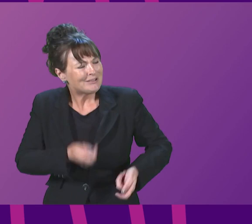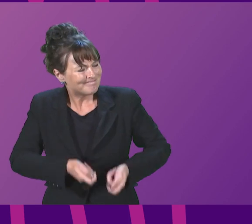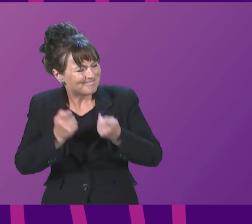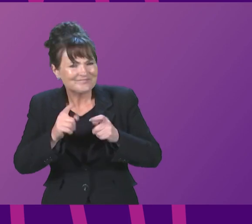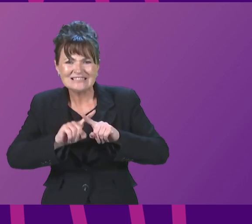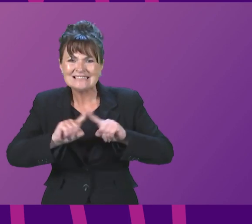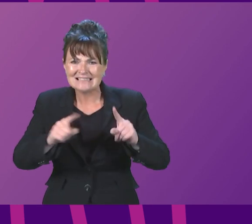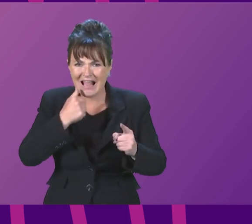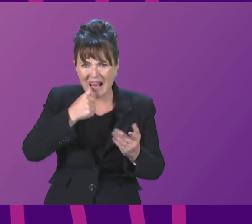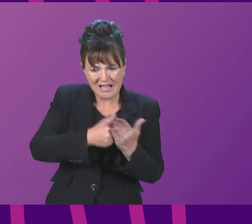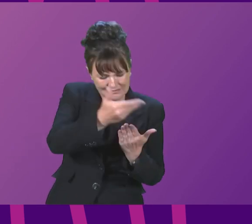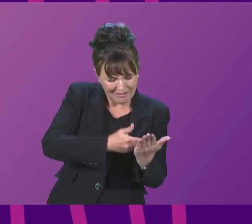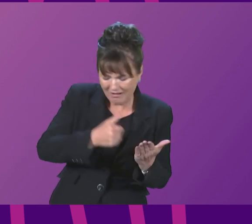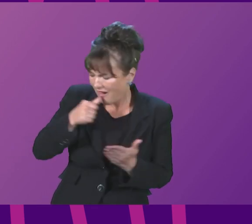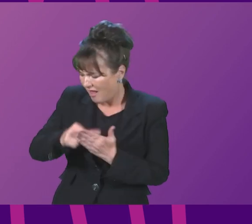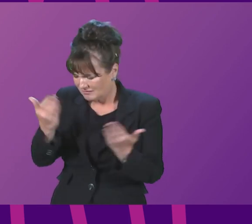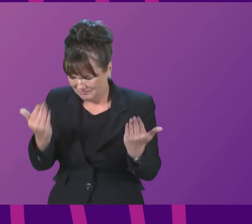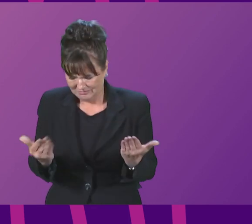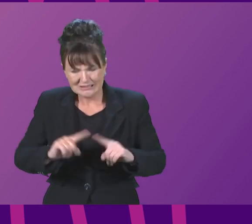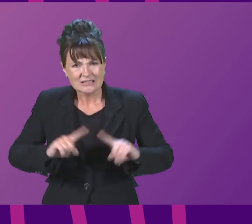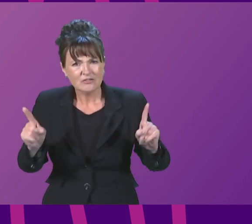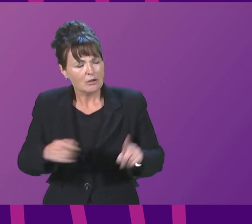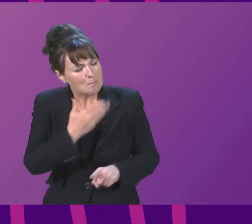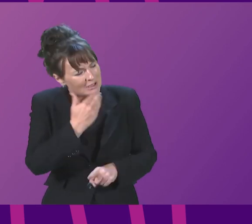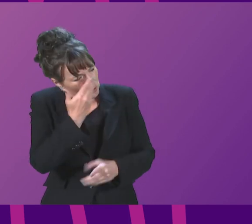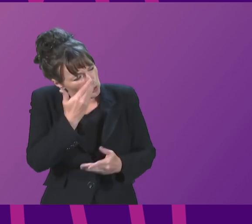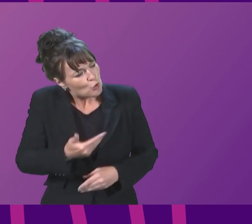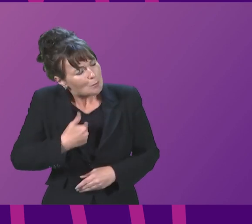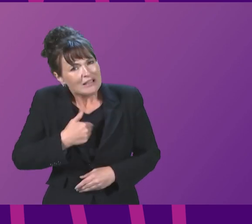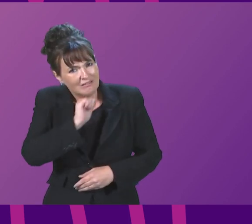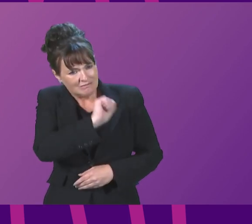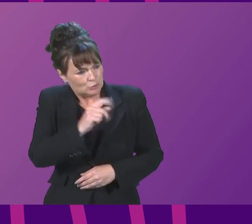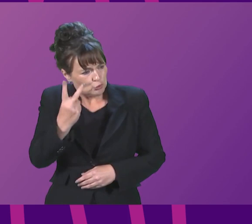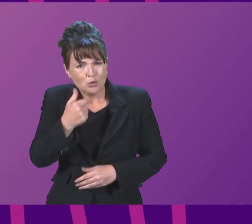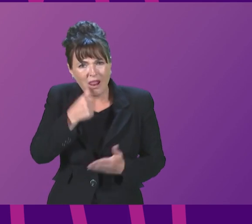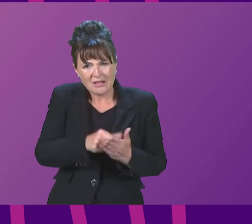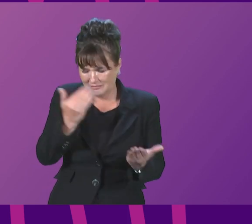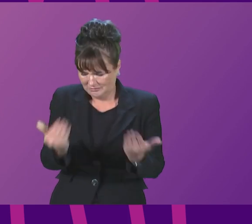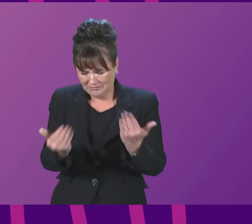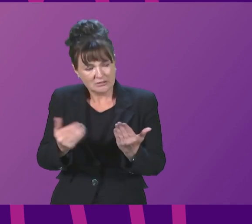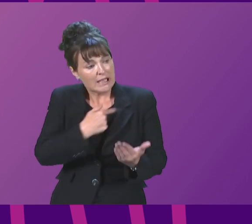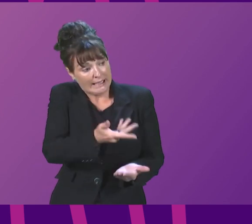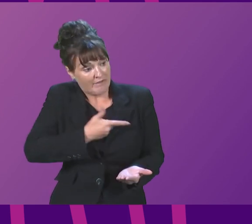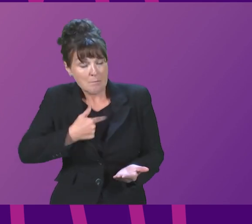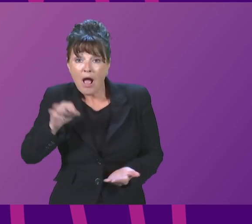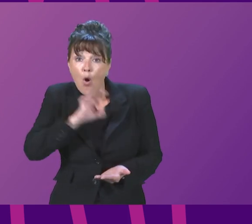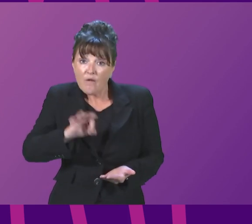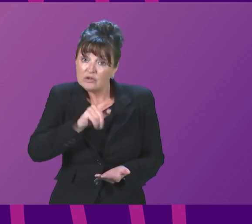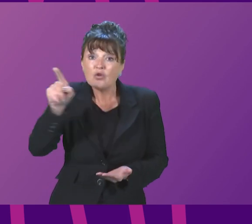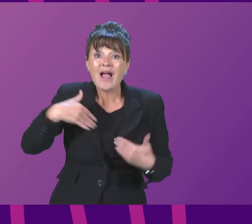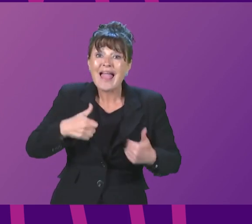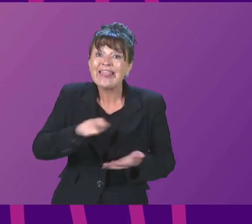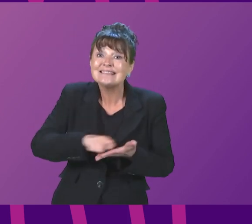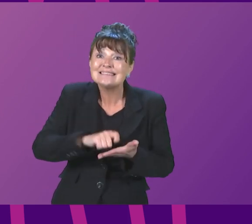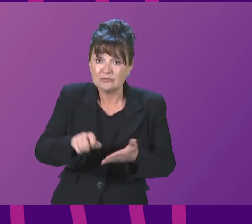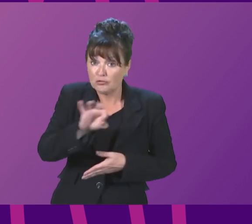information if she can make that available to my office or to the Office of the Health Secretary I am very happy to give an undertaking to look into that as quickly as possible and come back to